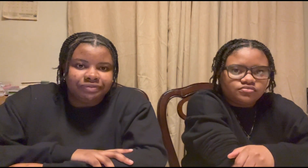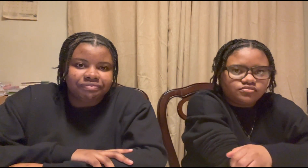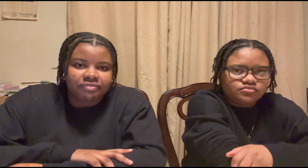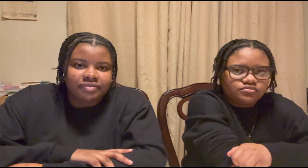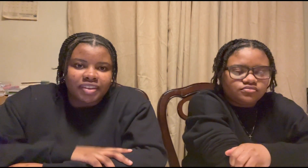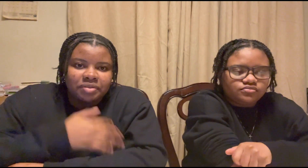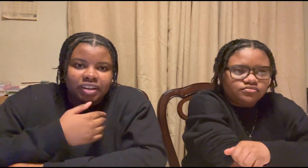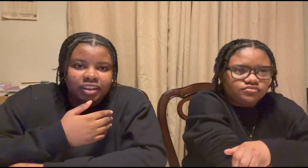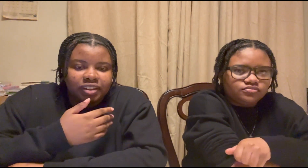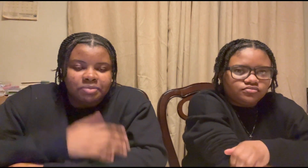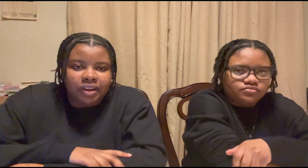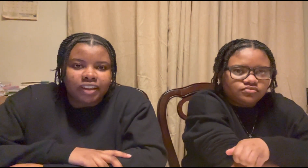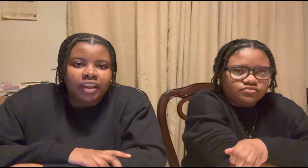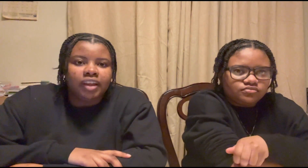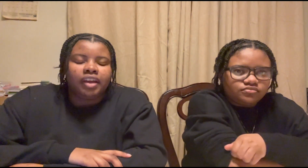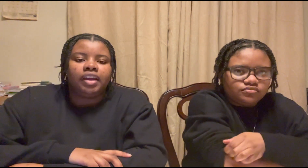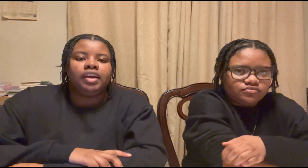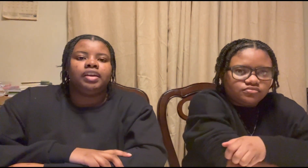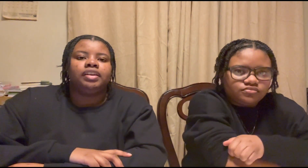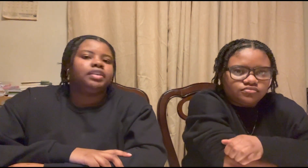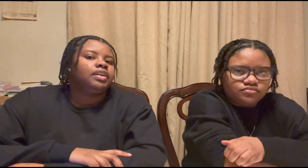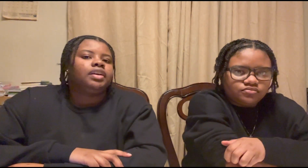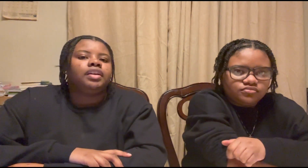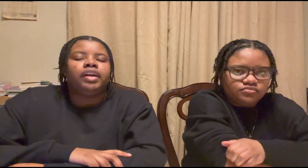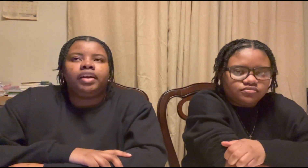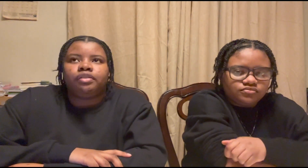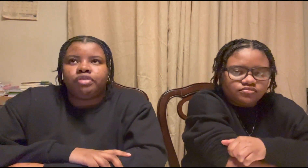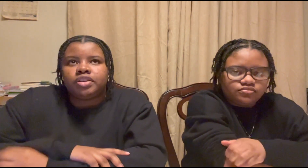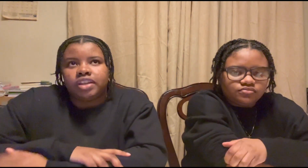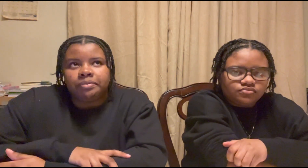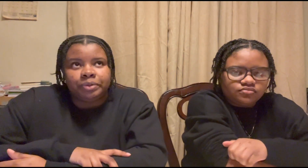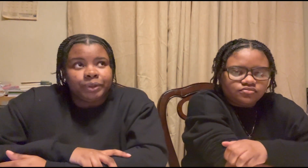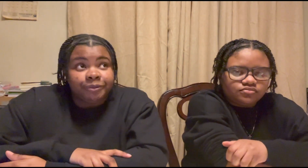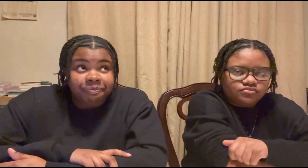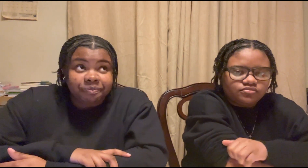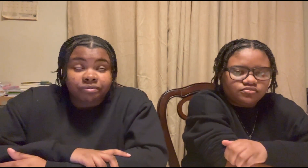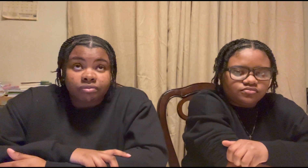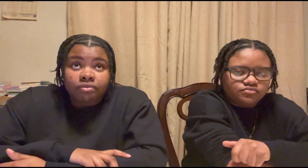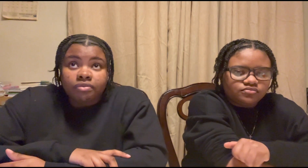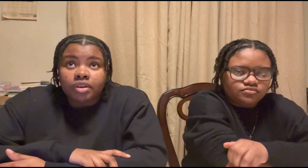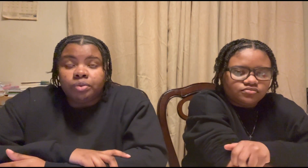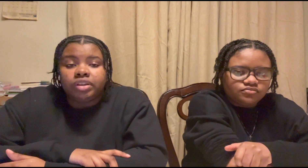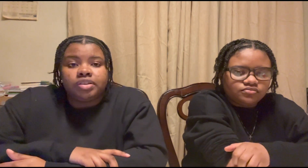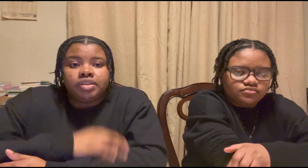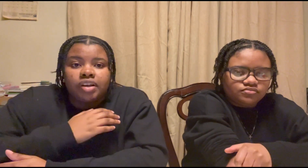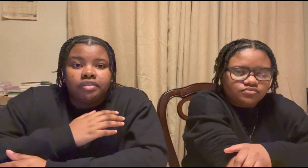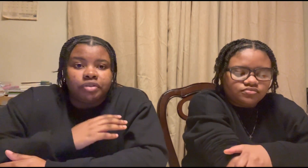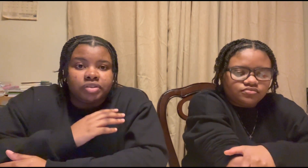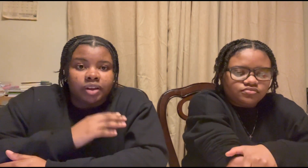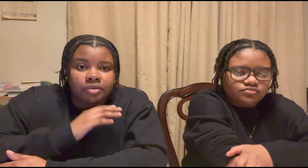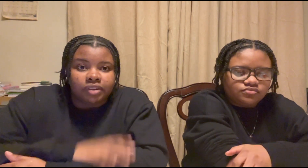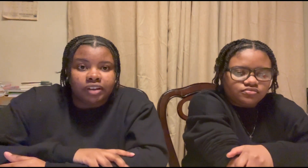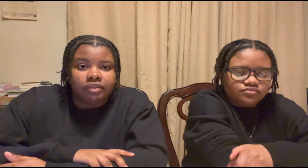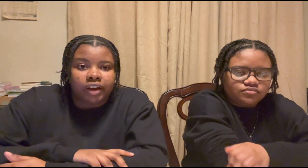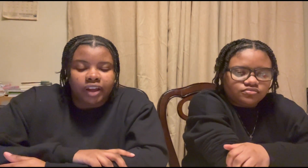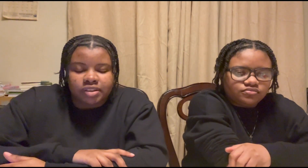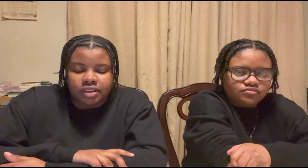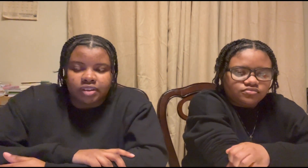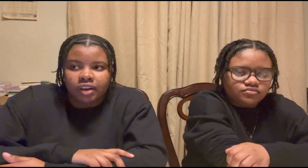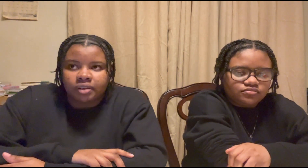which i didn't expect and like for example when tick tock first came around i had tick tock